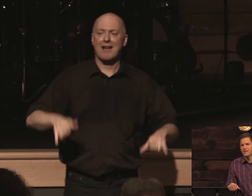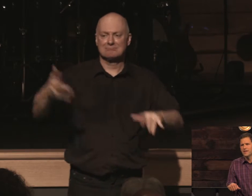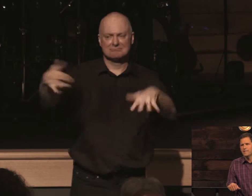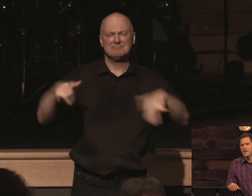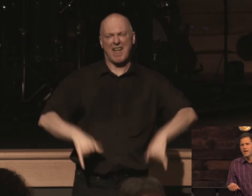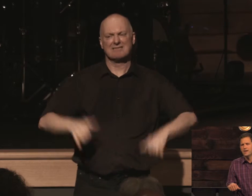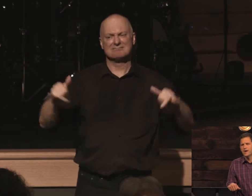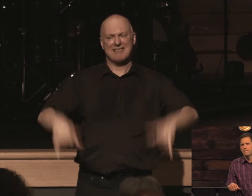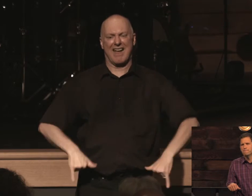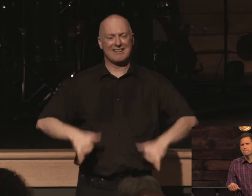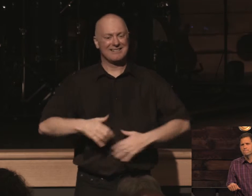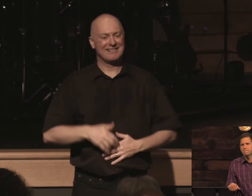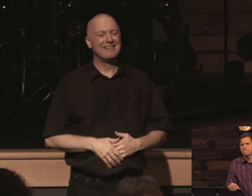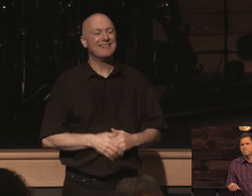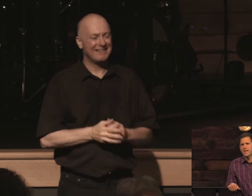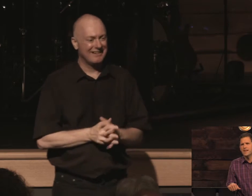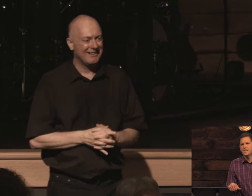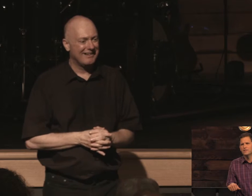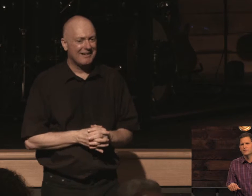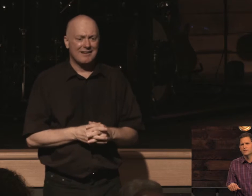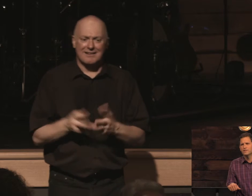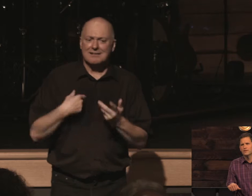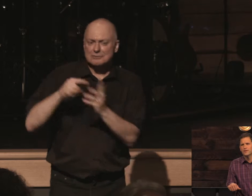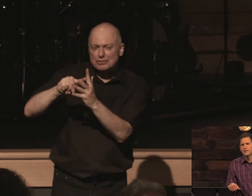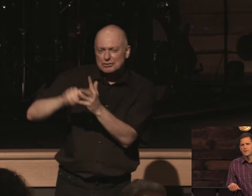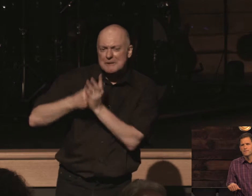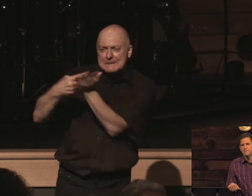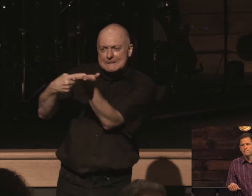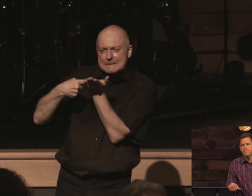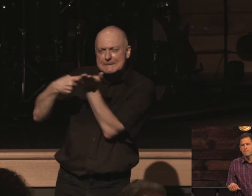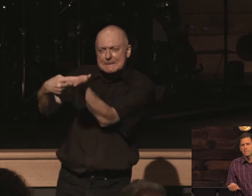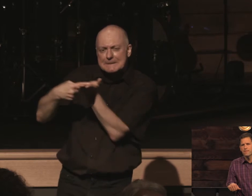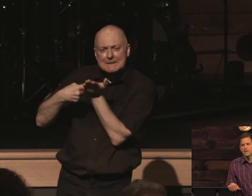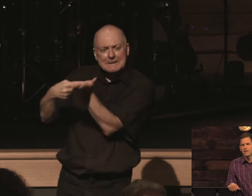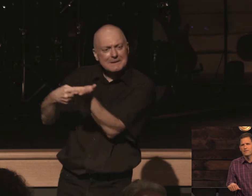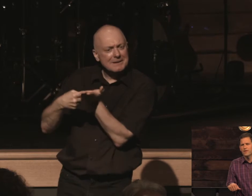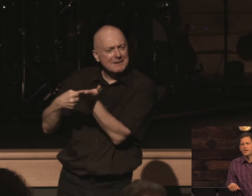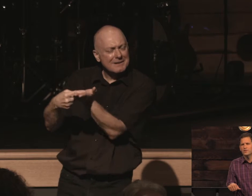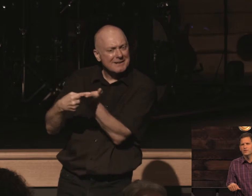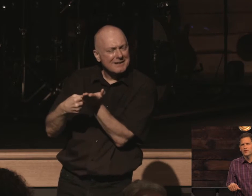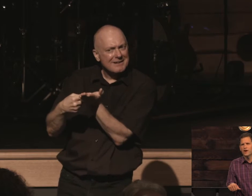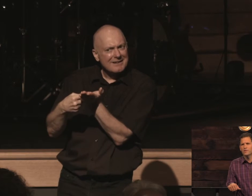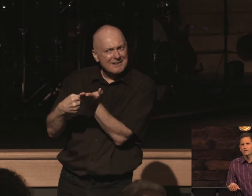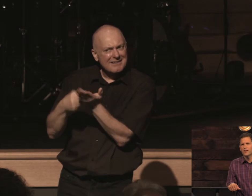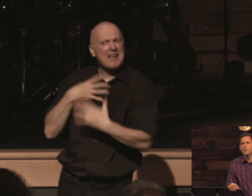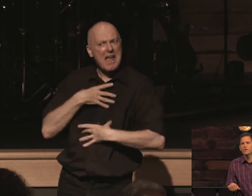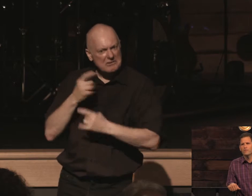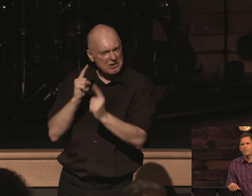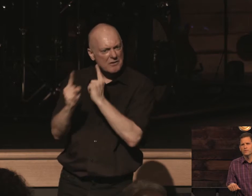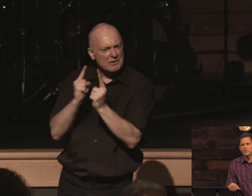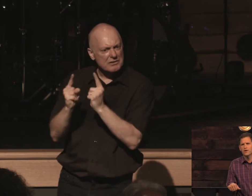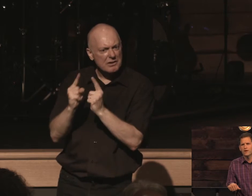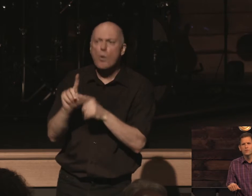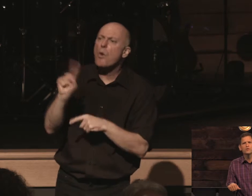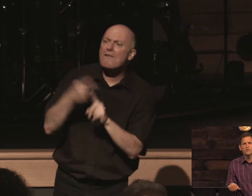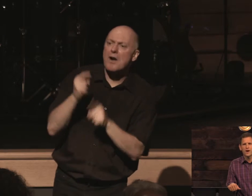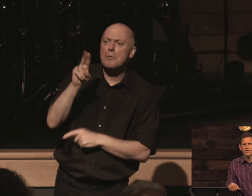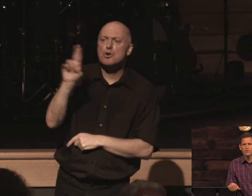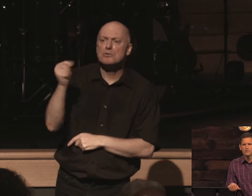and um getting into this very interesting conversation hey where are you from utah where are from idaho